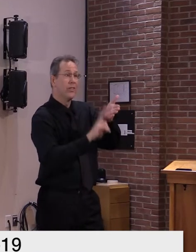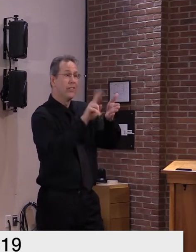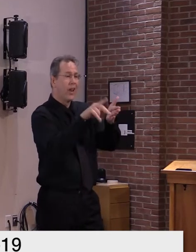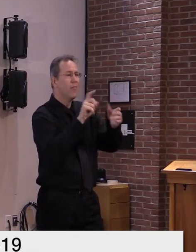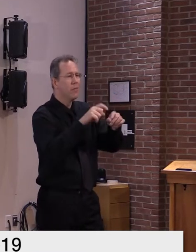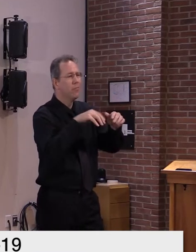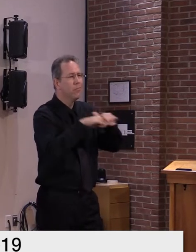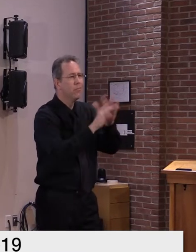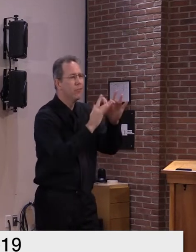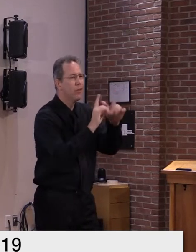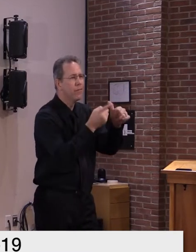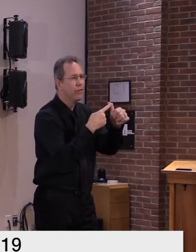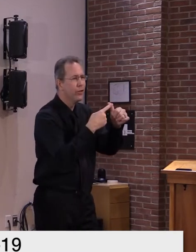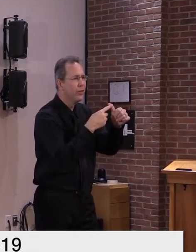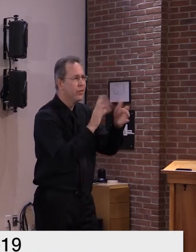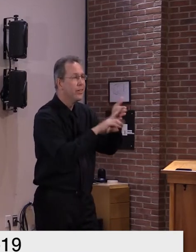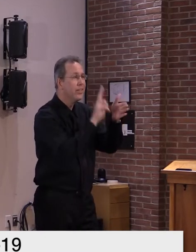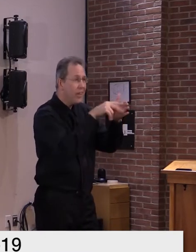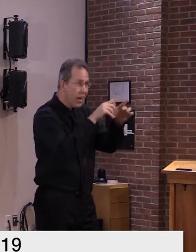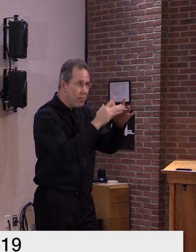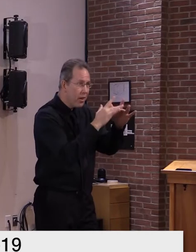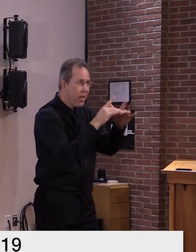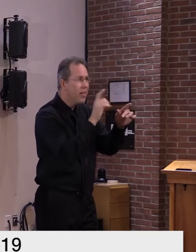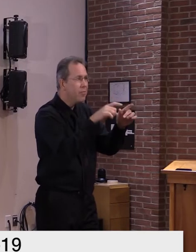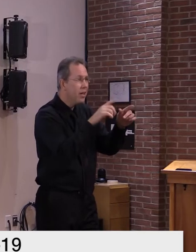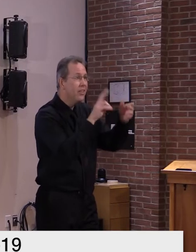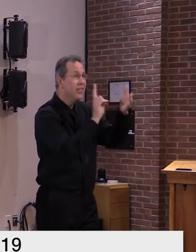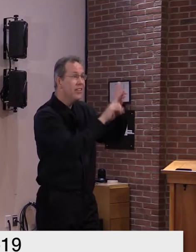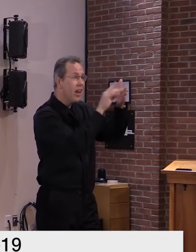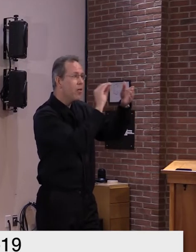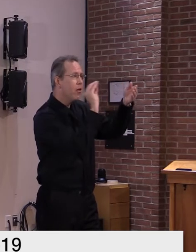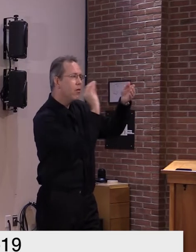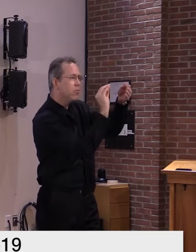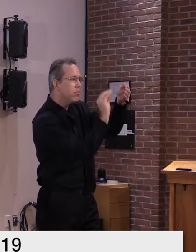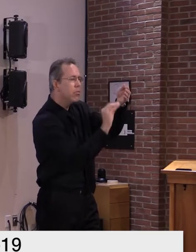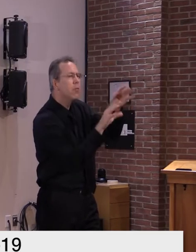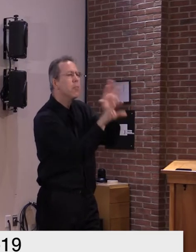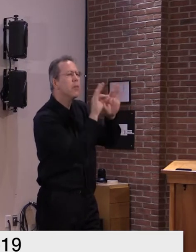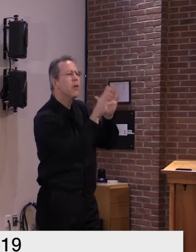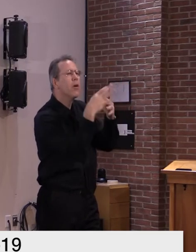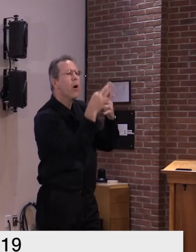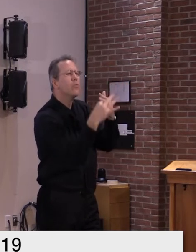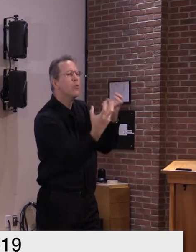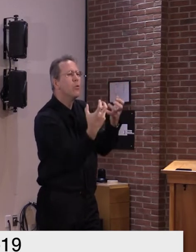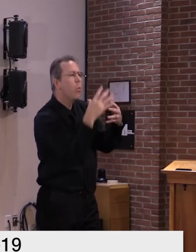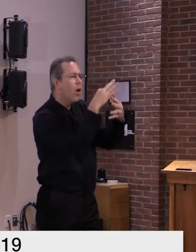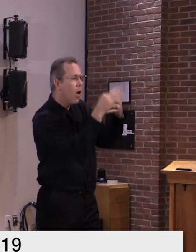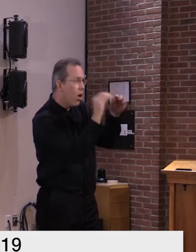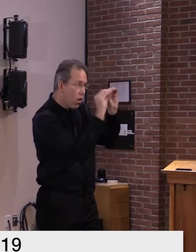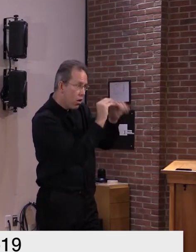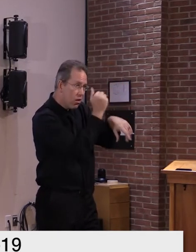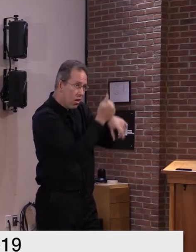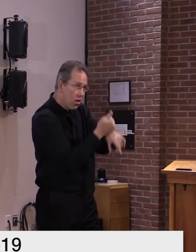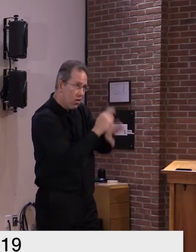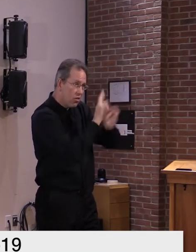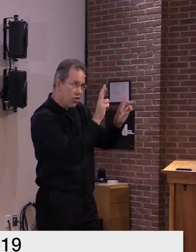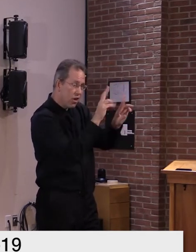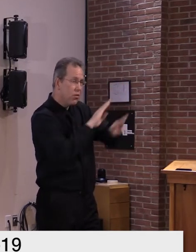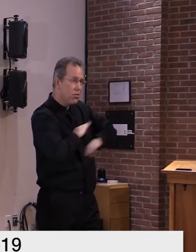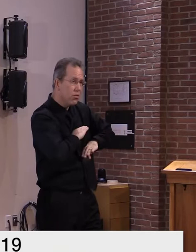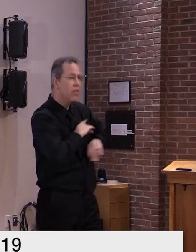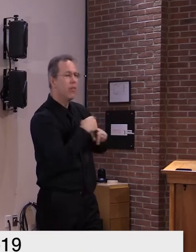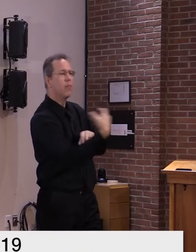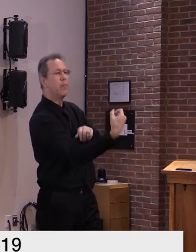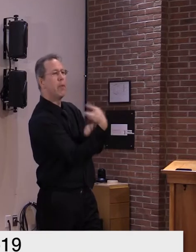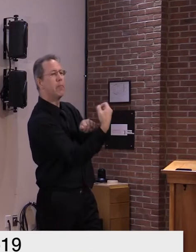changes to your notifications um and uh or you know somewhere down the line um you would want to be able to